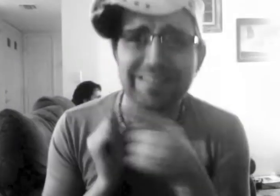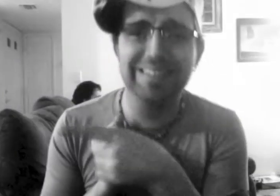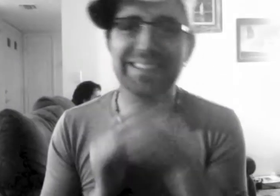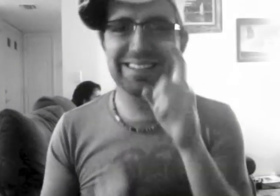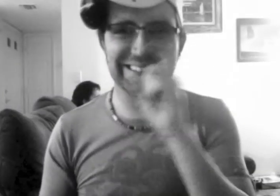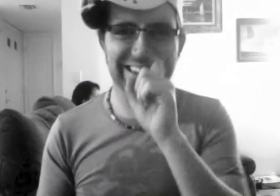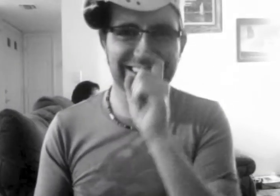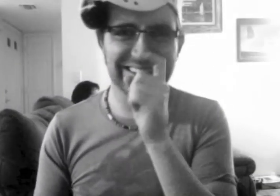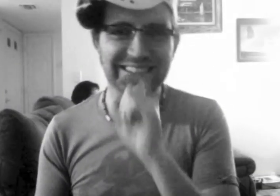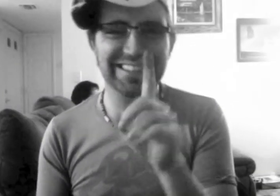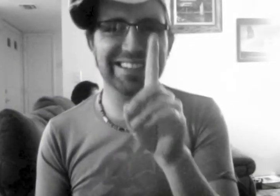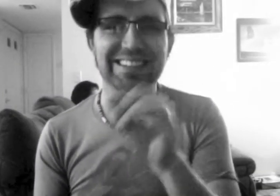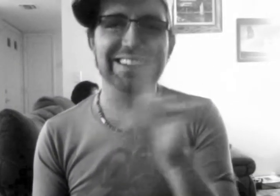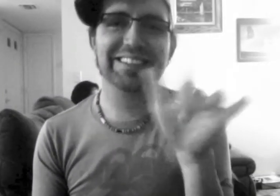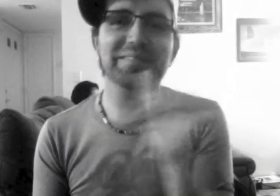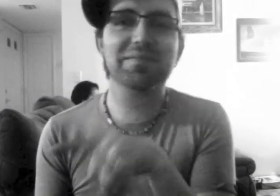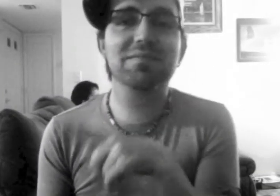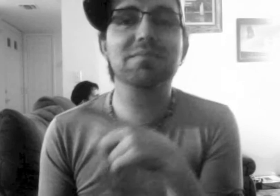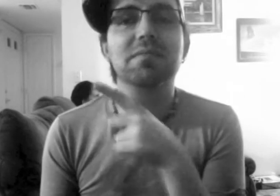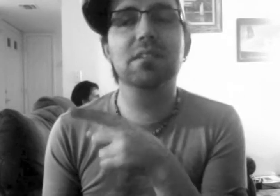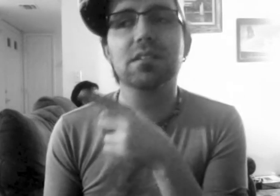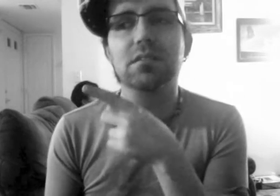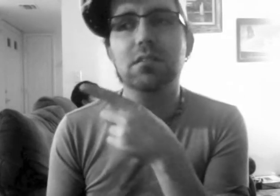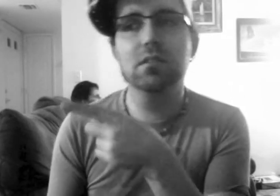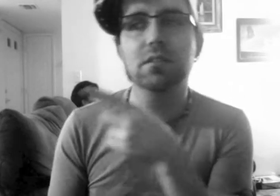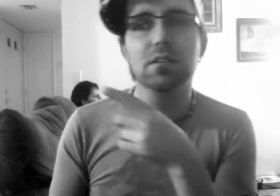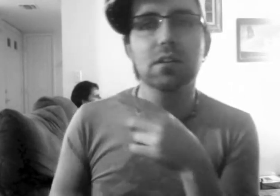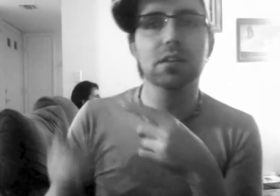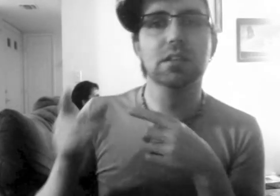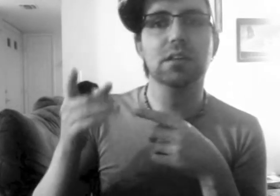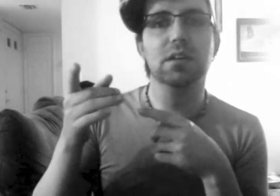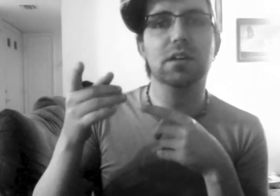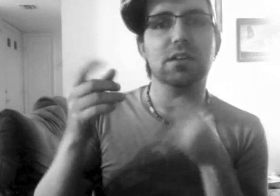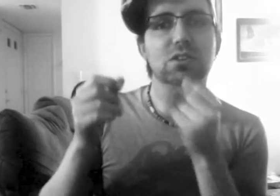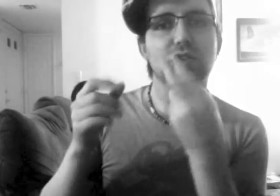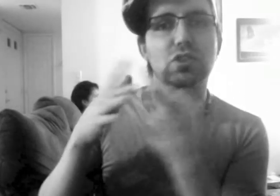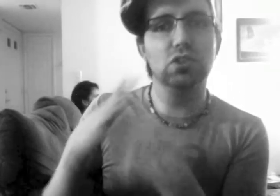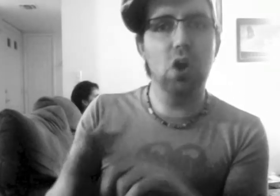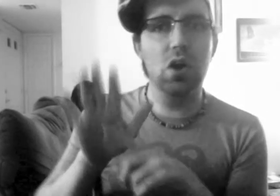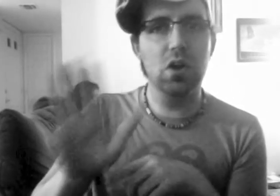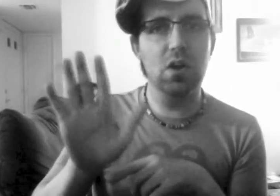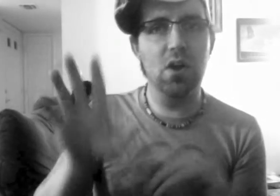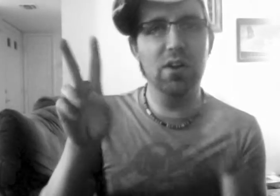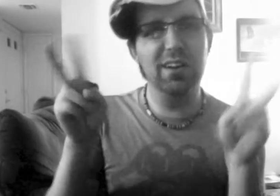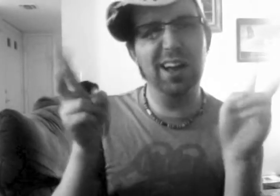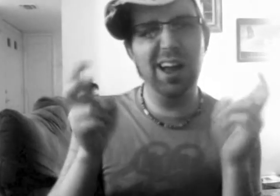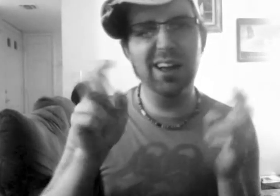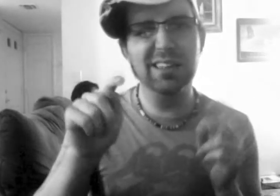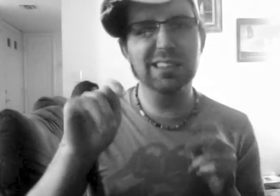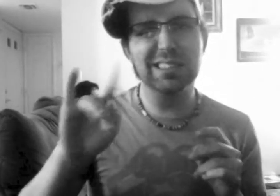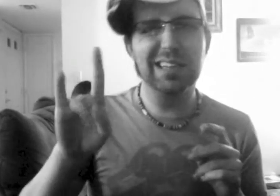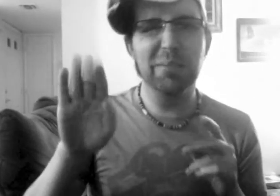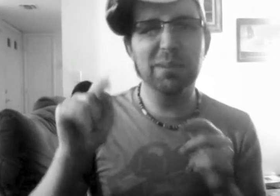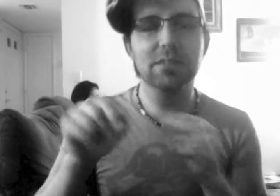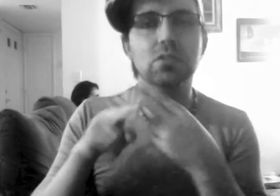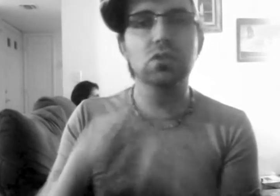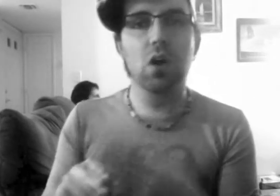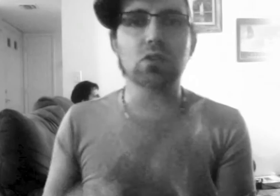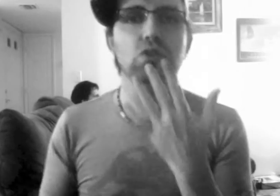With Xfinity On Demand, you'll be able to see some of the most talked-about films one day before they premiere at the festival. In the